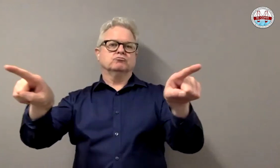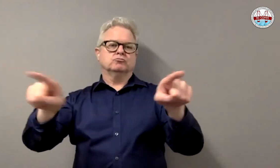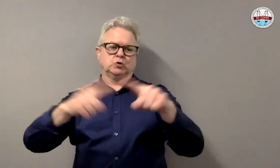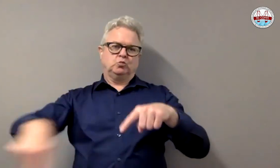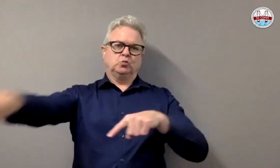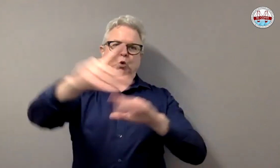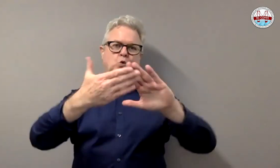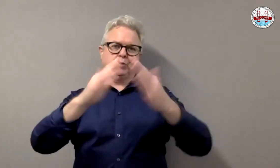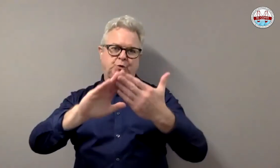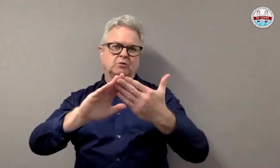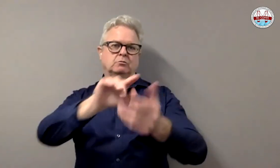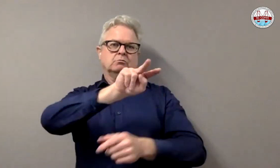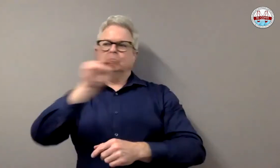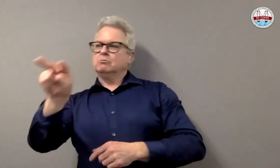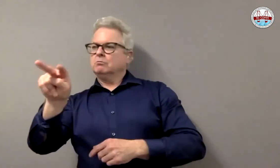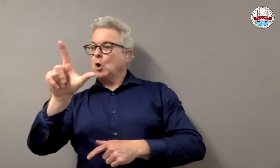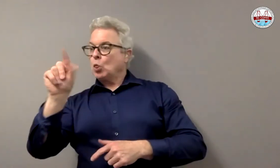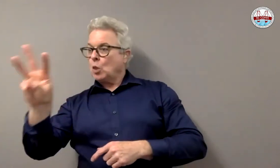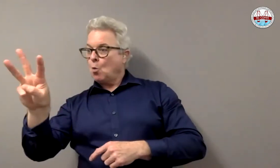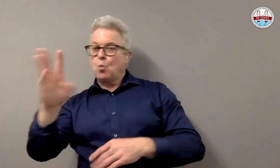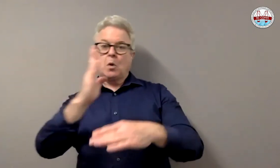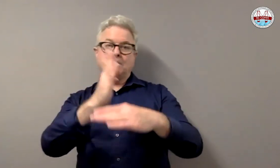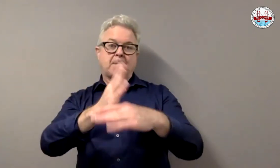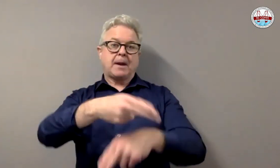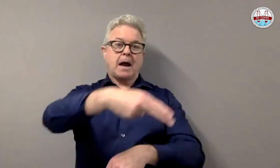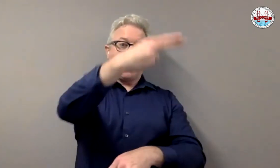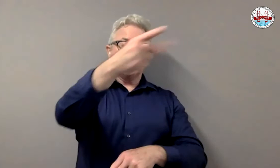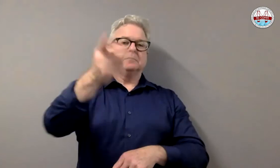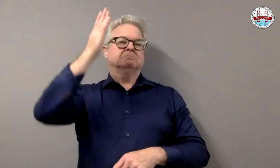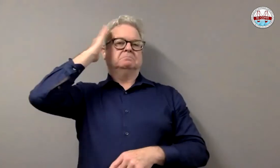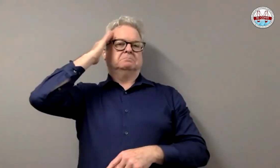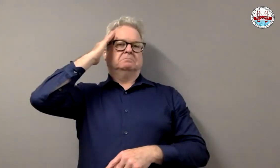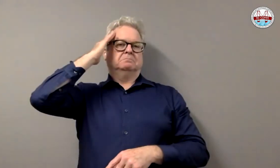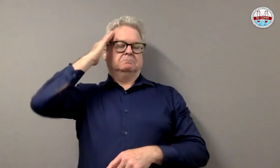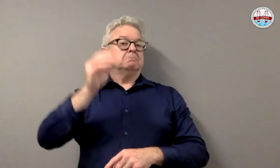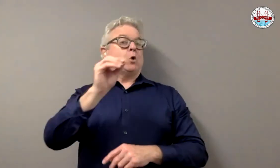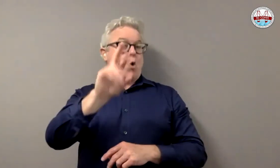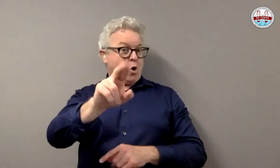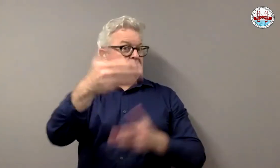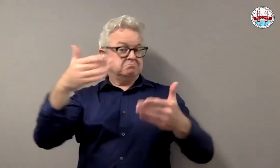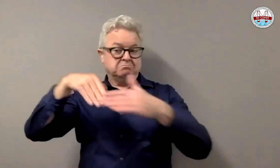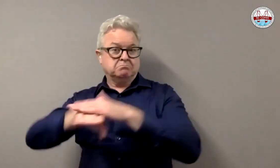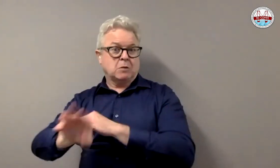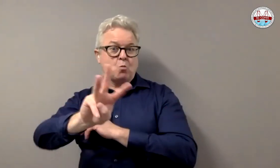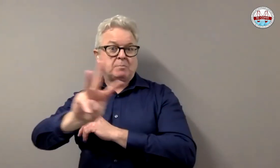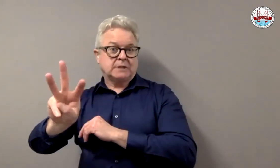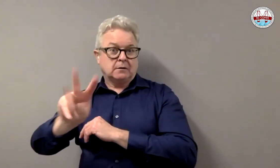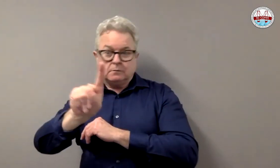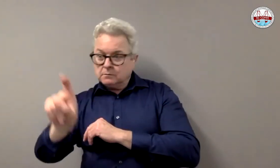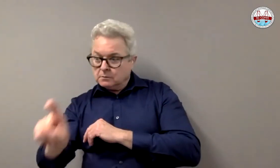information and keep you informed on Fridays in the community to let you know what the counties are rated in Rhode Island, whether they're